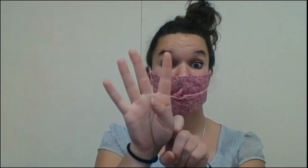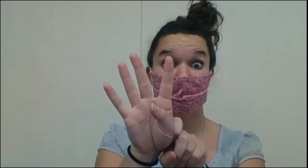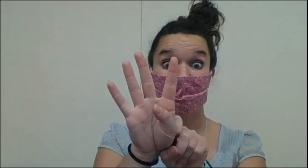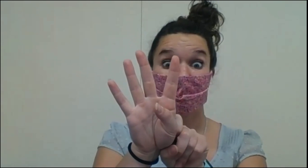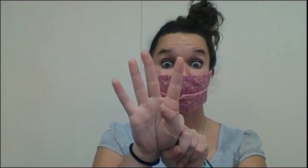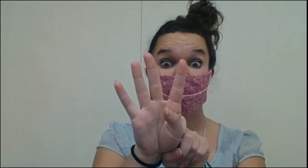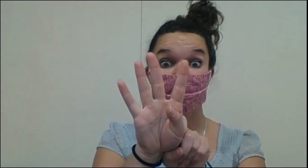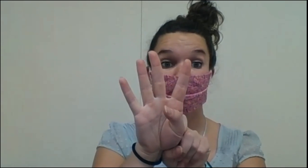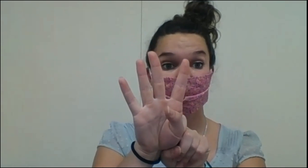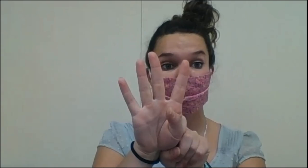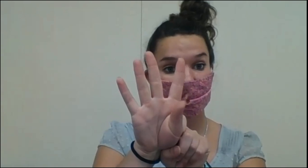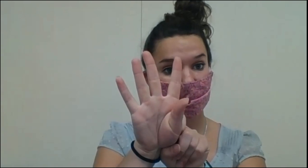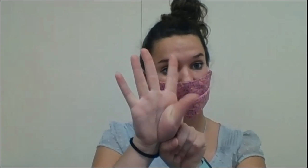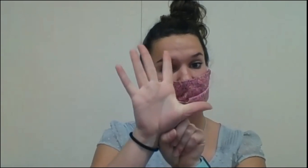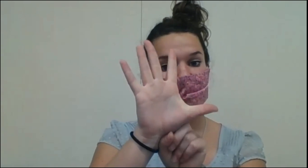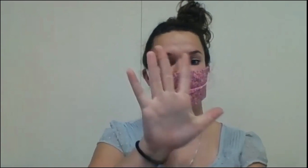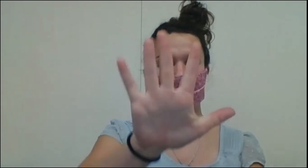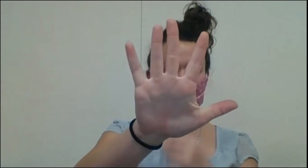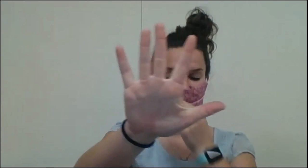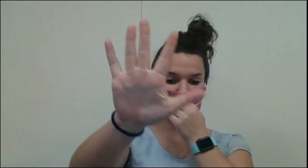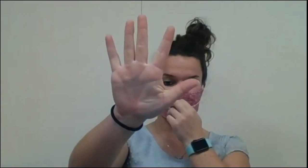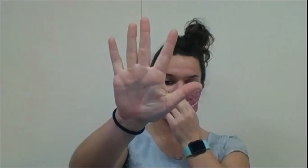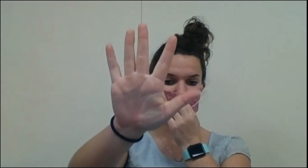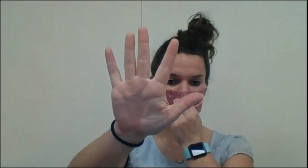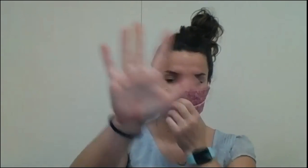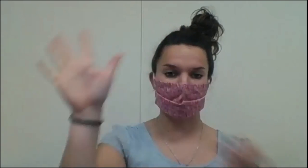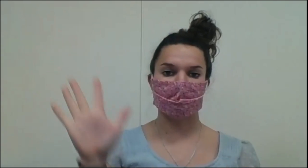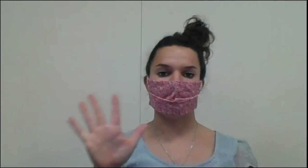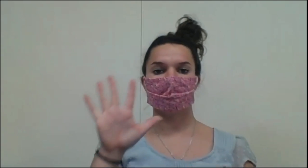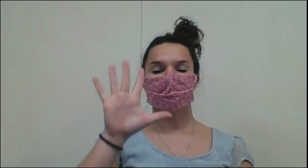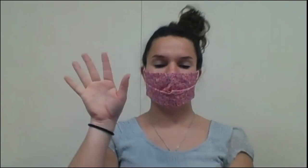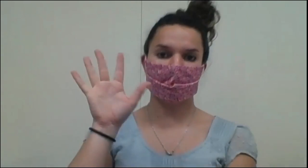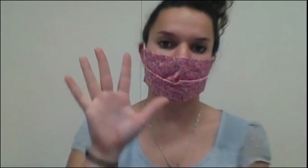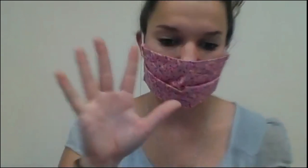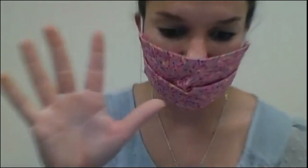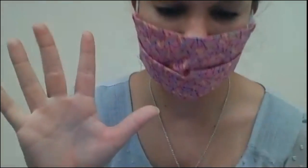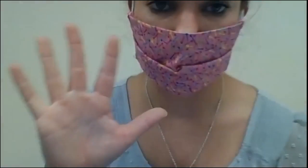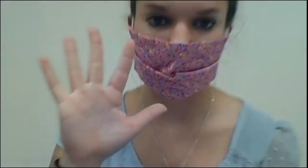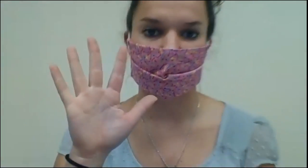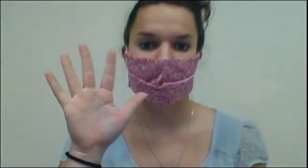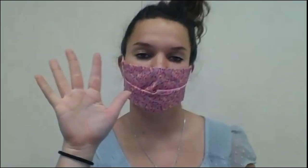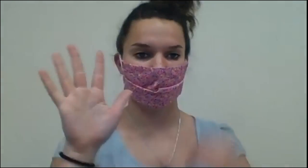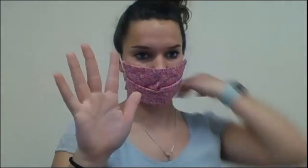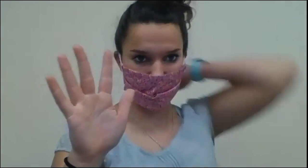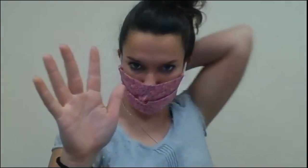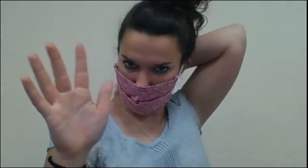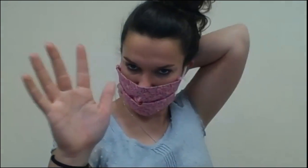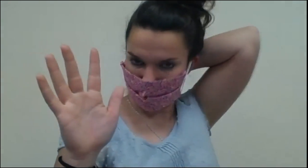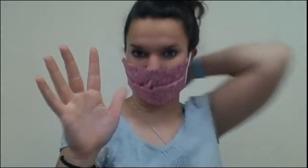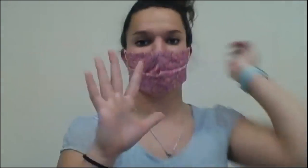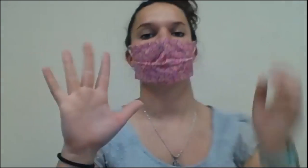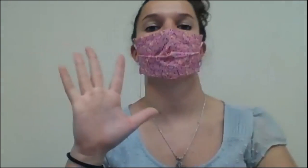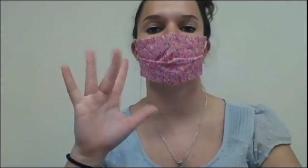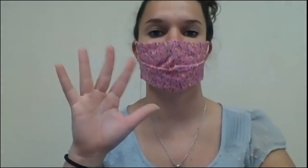another. Then there were five. Very good. How did we get to five? What